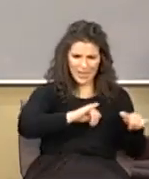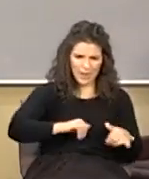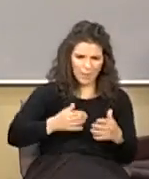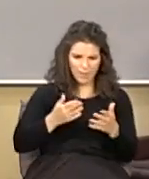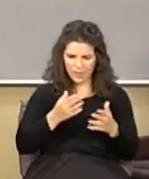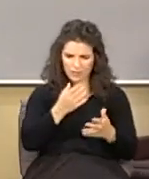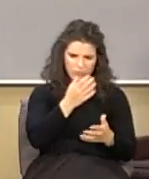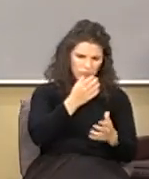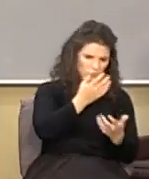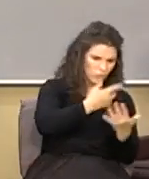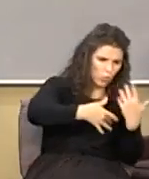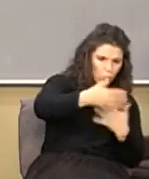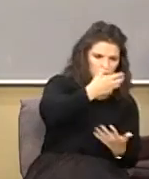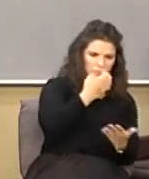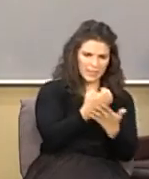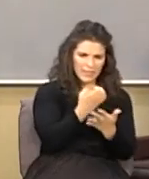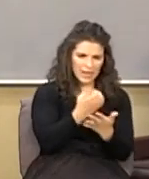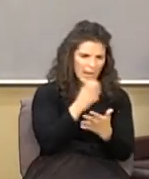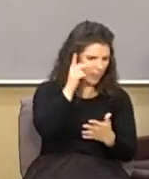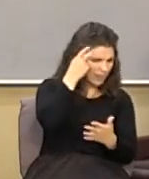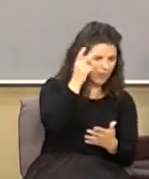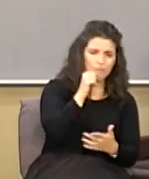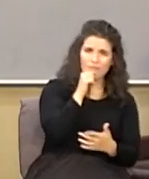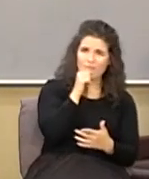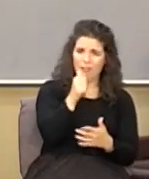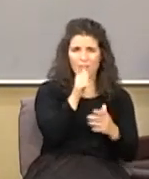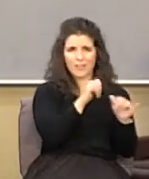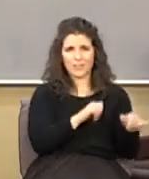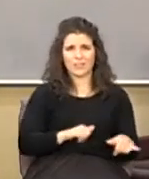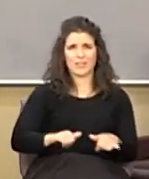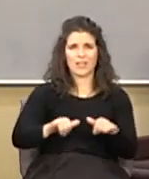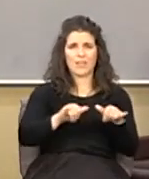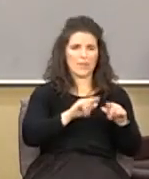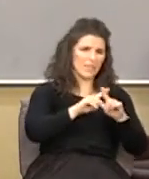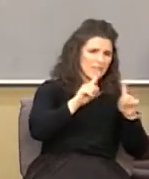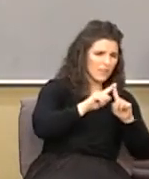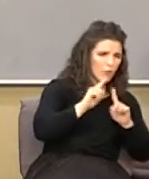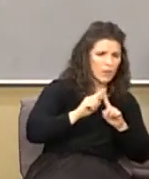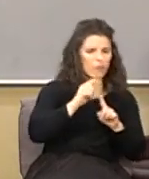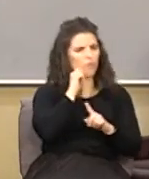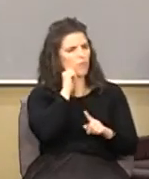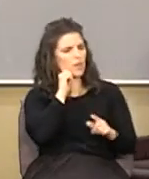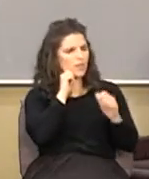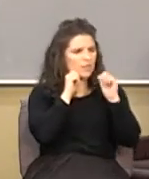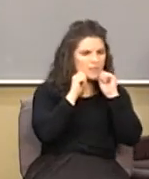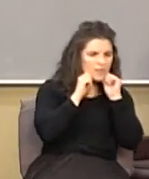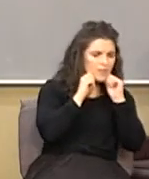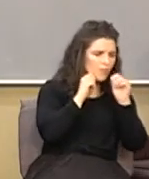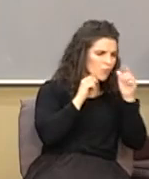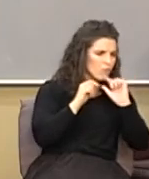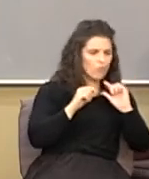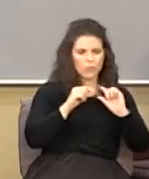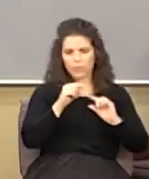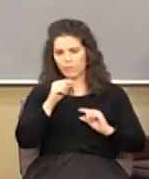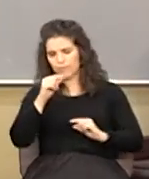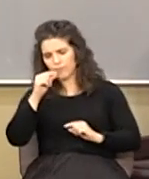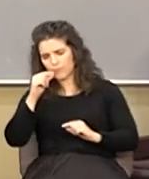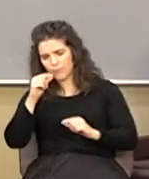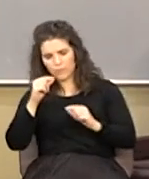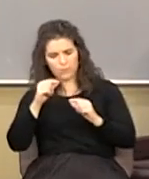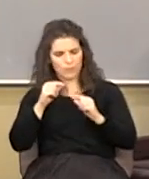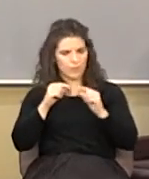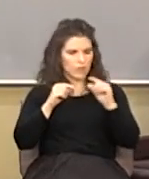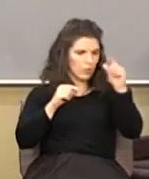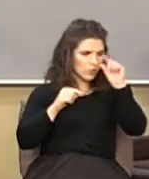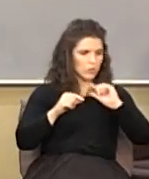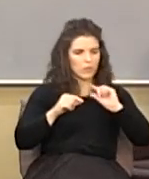socially economically politically they weren't the same different races Jew and gender listen in Ephesians chapter 2 verse